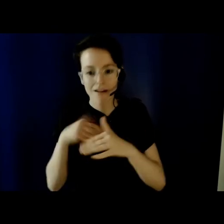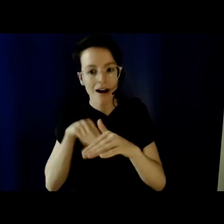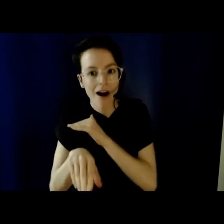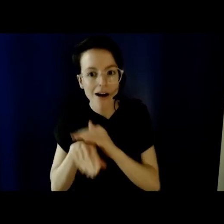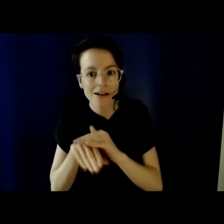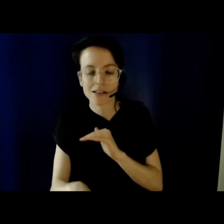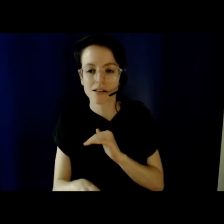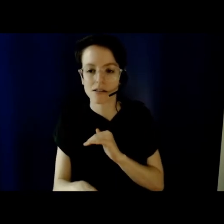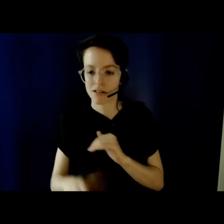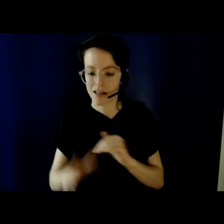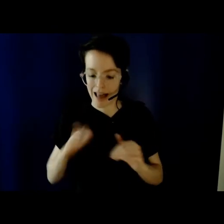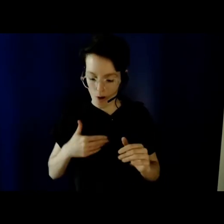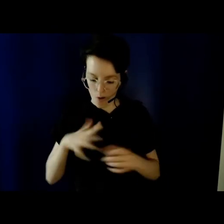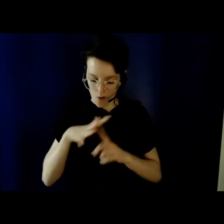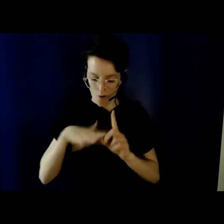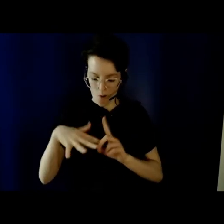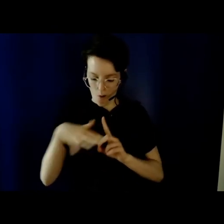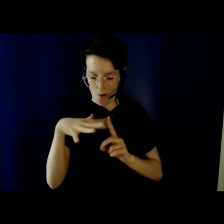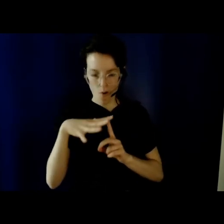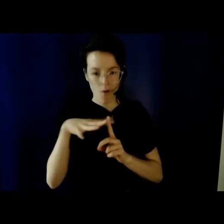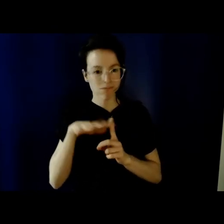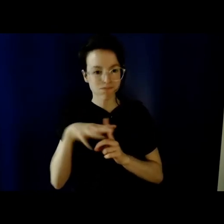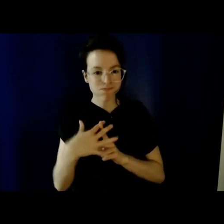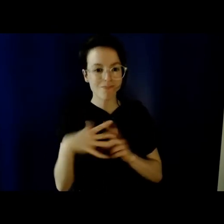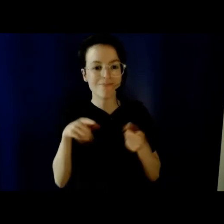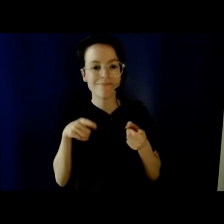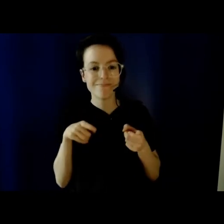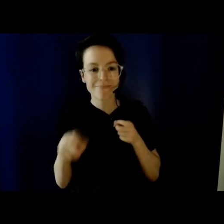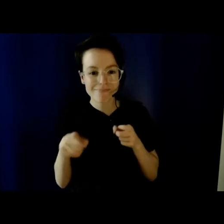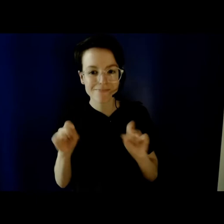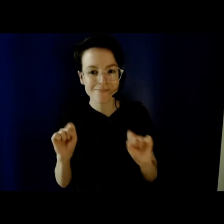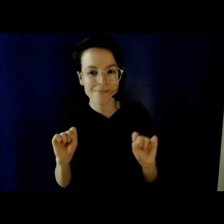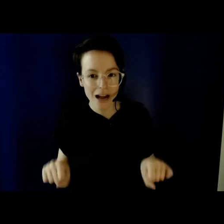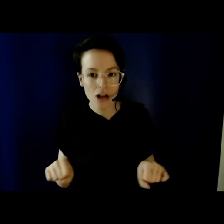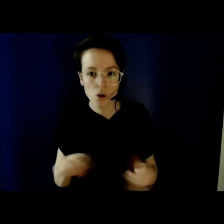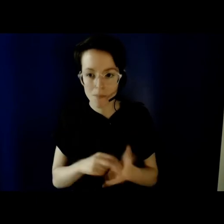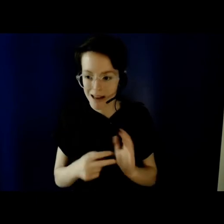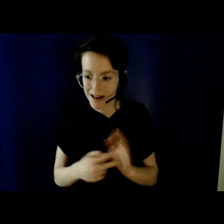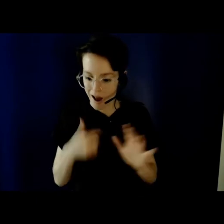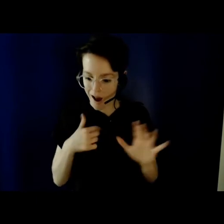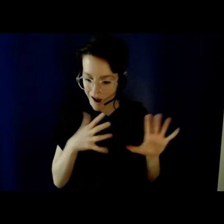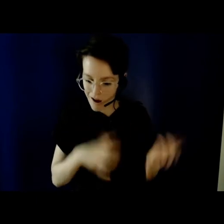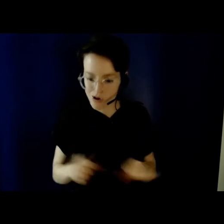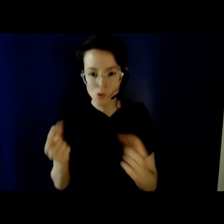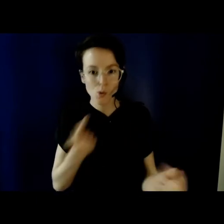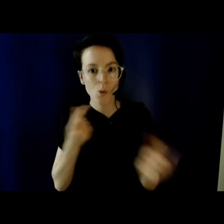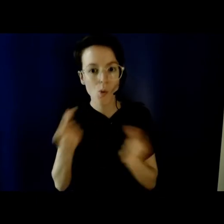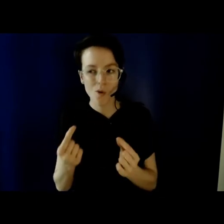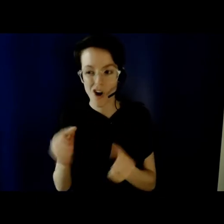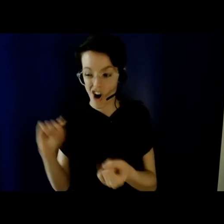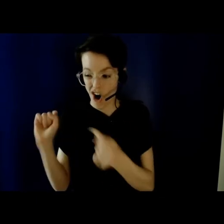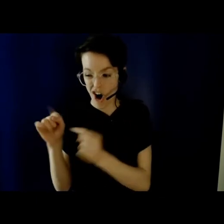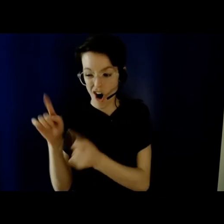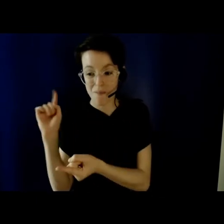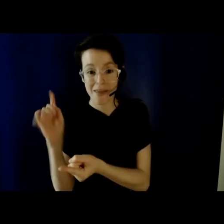the harm that we experienced by doing all these things. And for the very first time, our colleagues actually understood a tiny